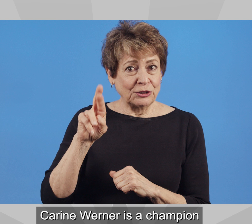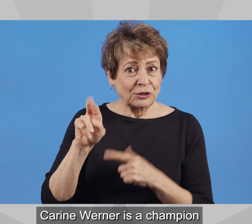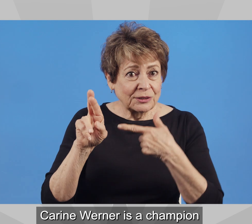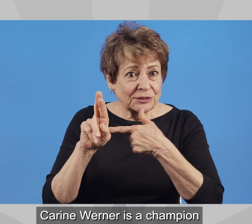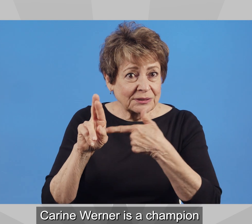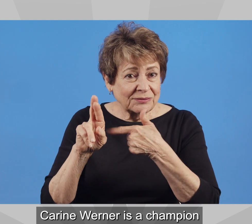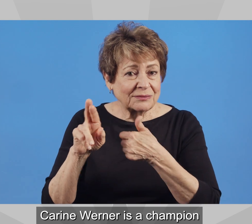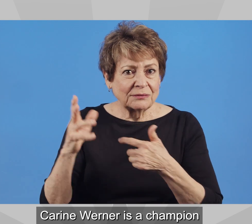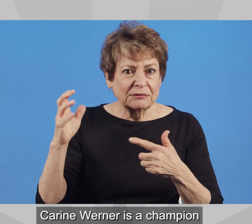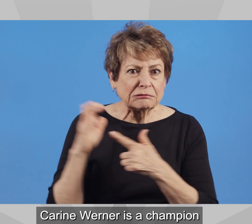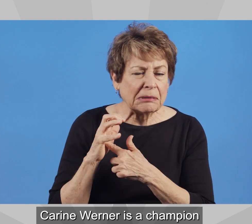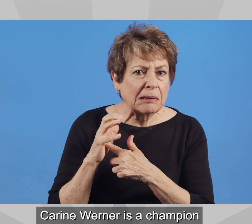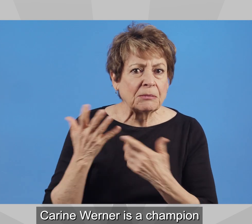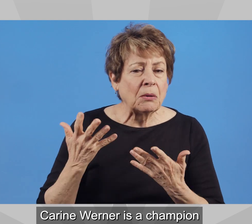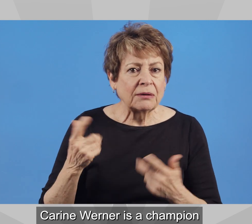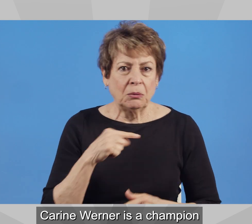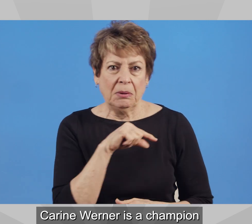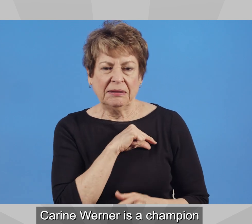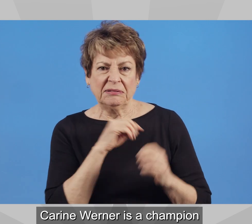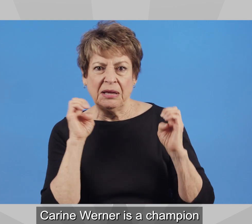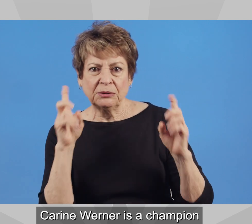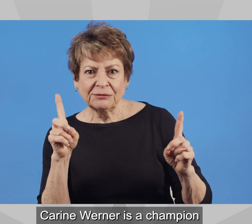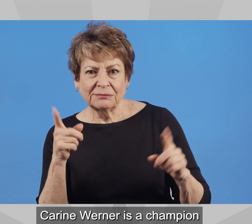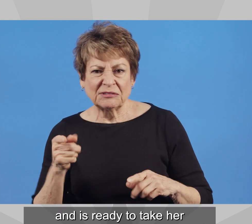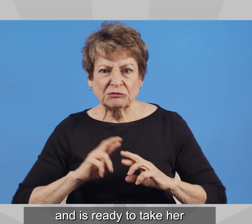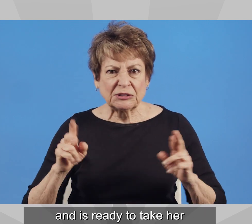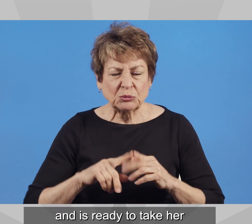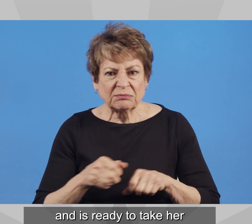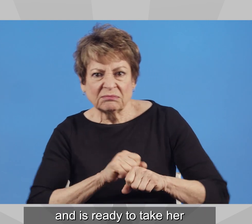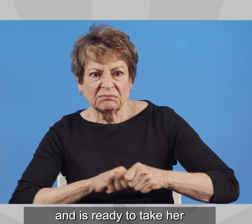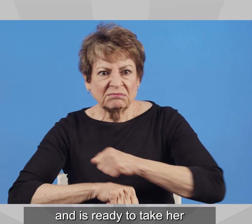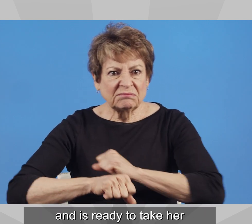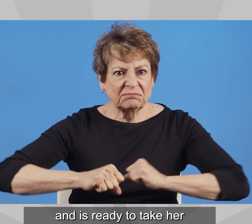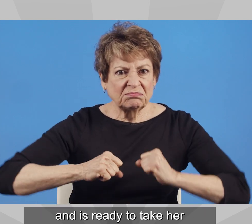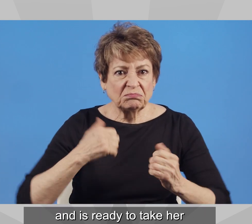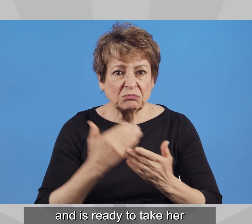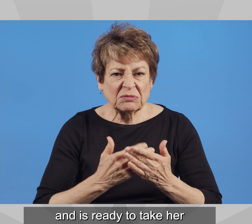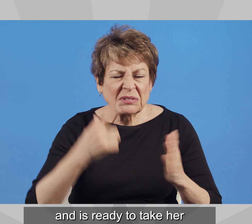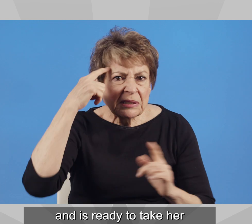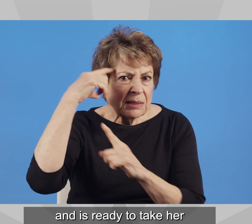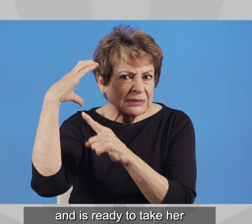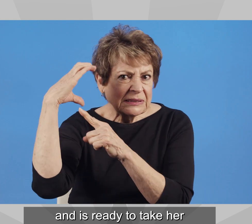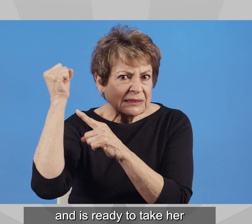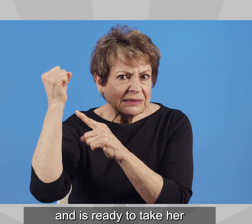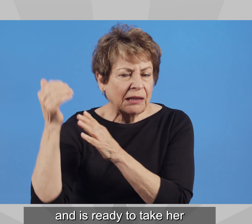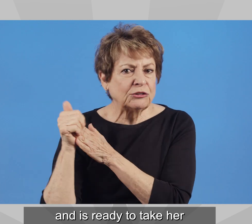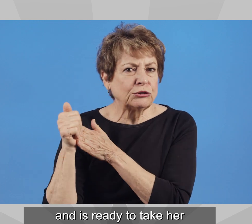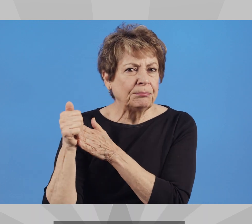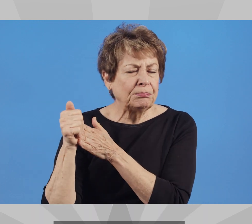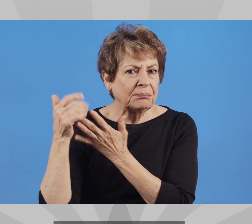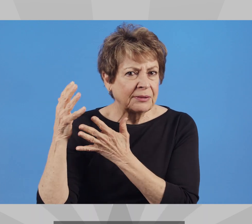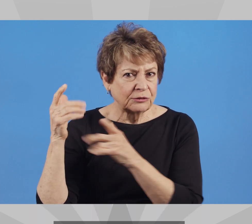Karine Werner is a champion for quality education and is ready to take her proven common-sense leadership